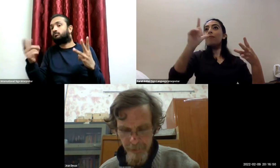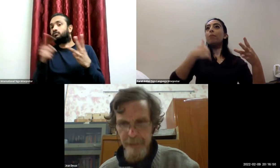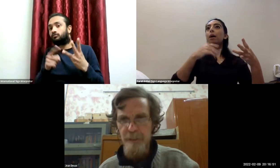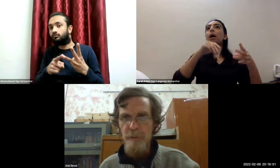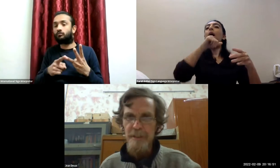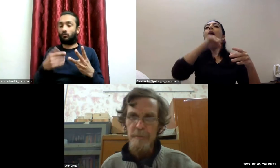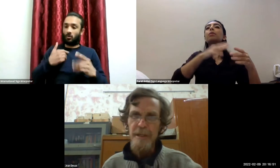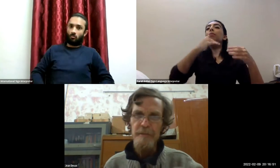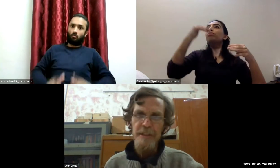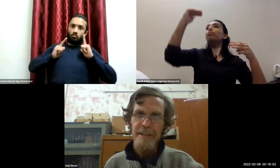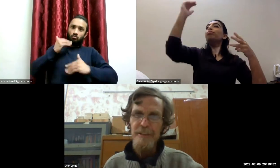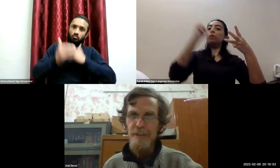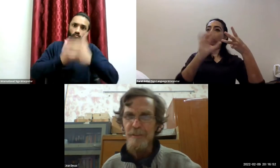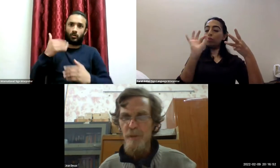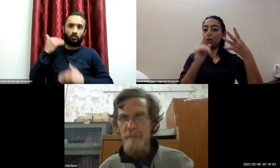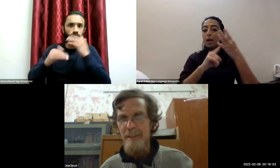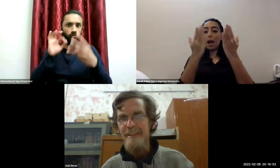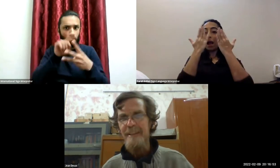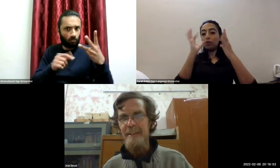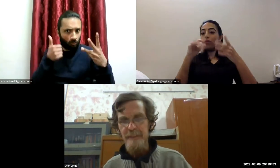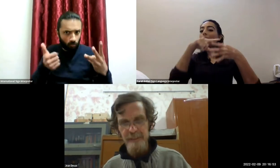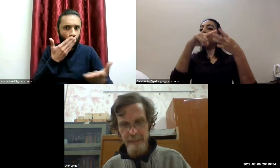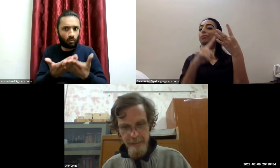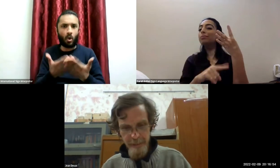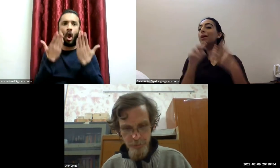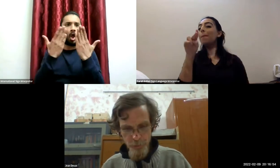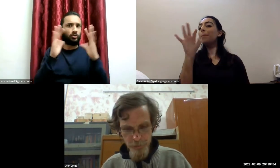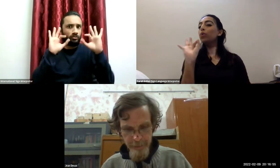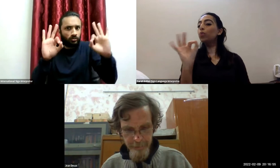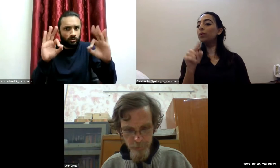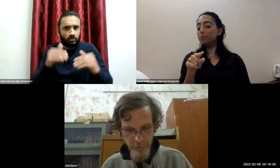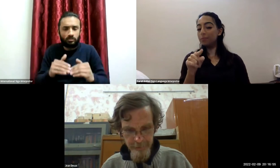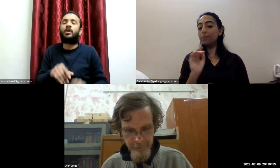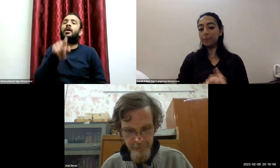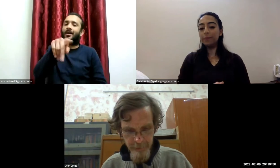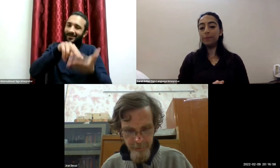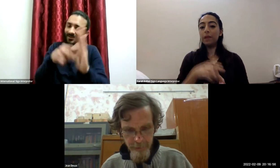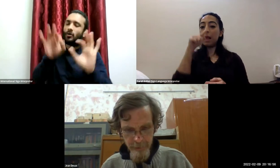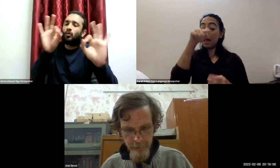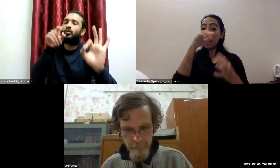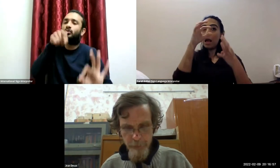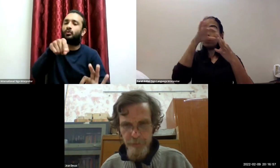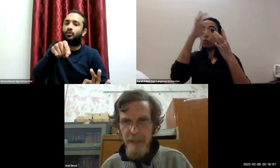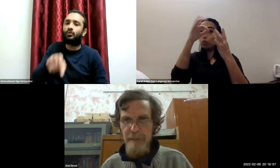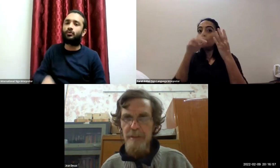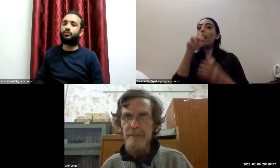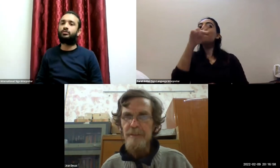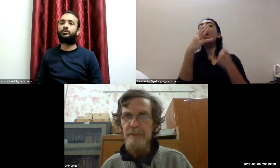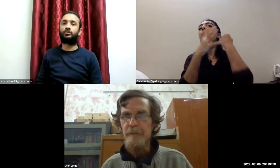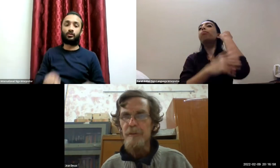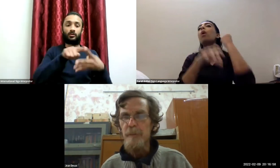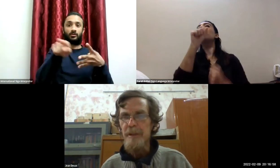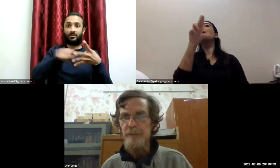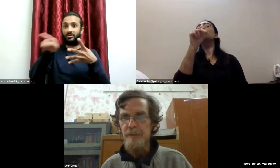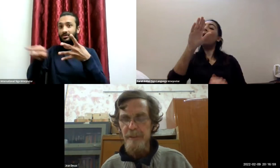and then you make some kind of index out of these well-being indicators and you use that to assess poverty levels